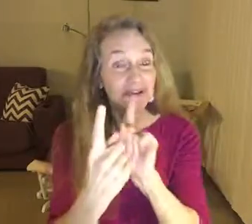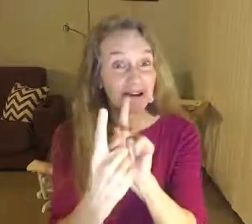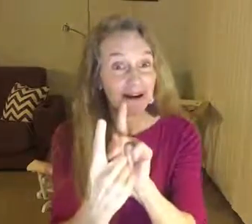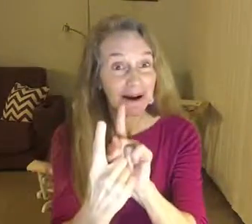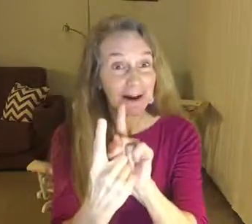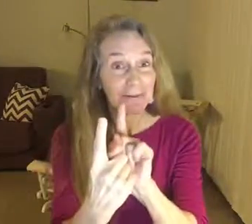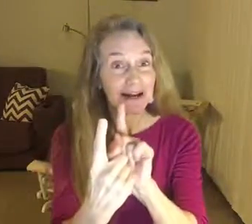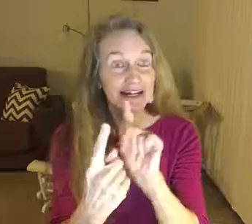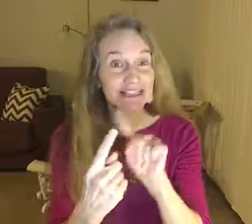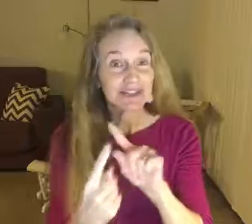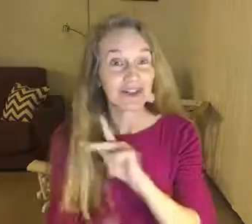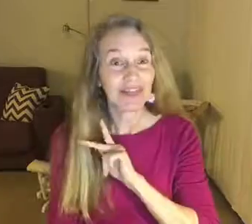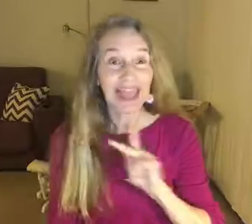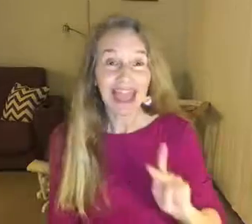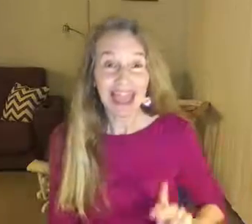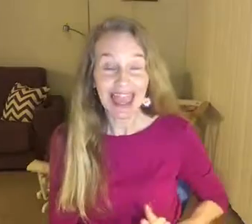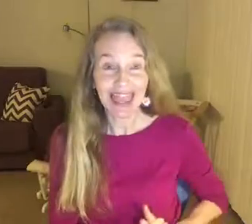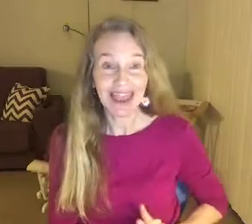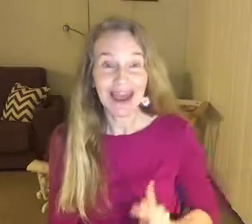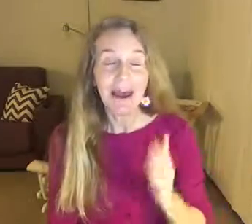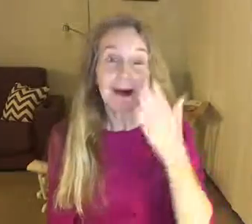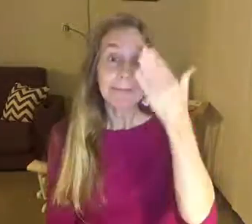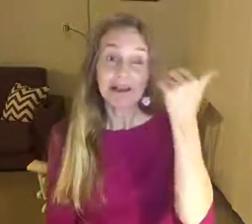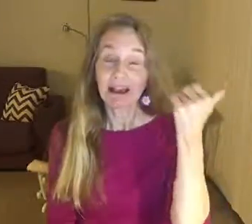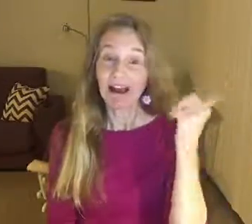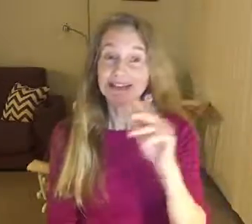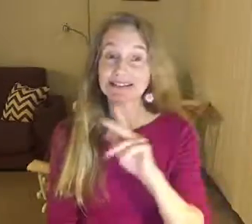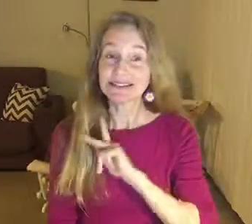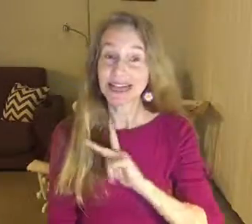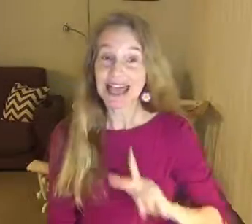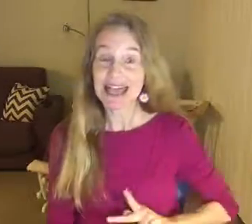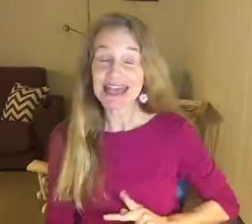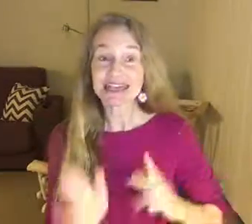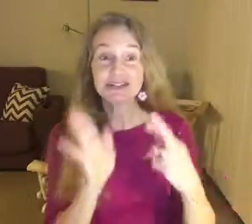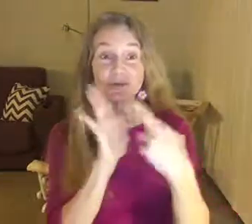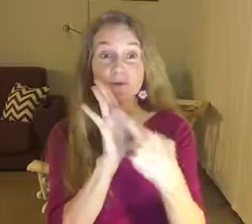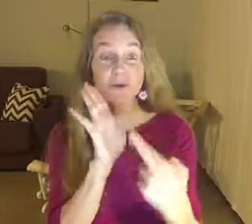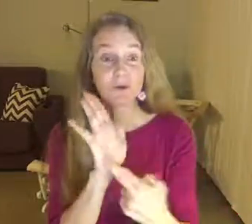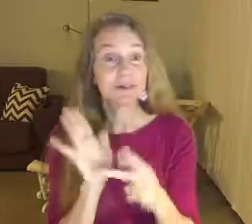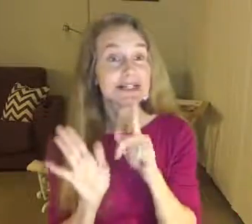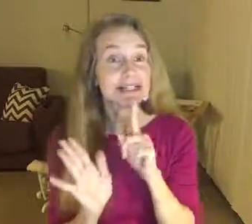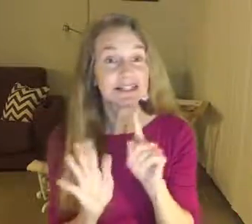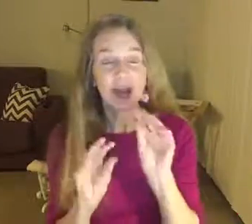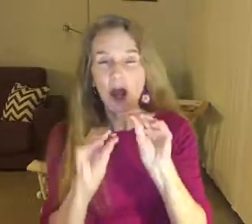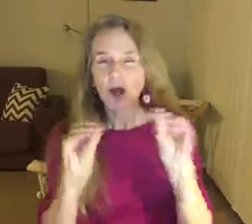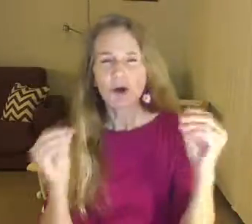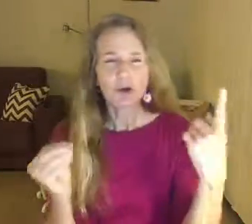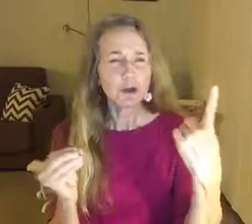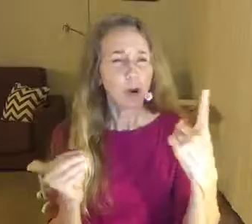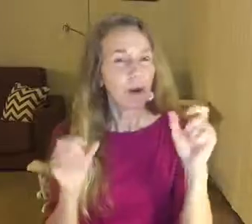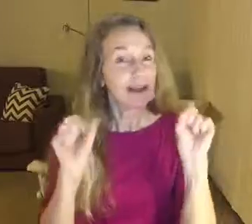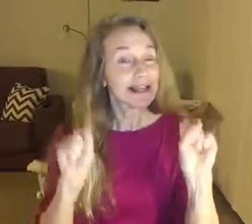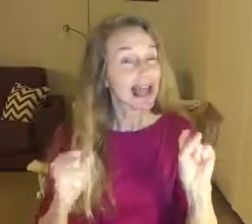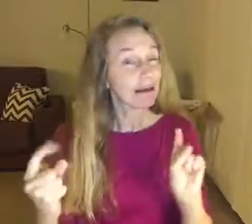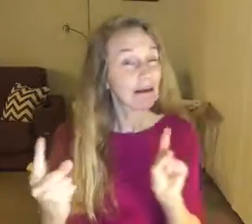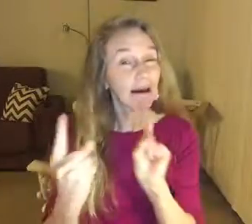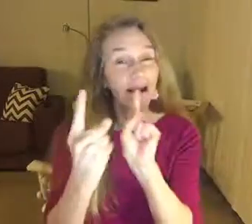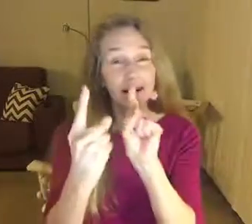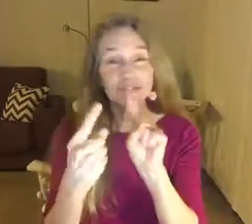come to the cave, because the cave is rude. No one can come